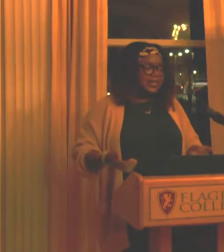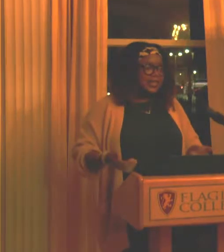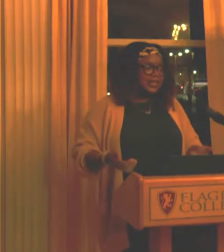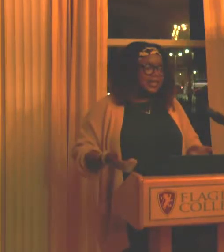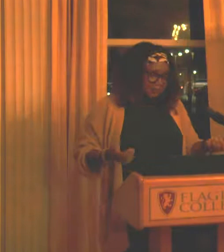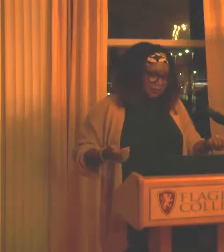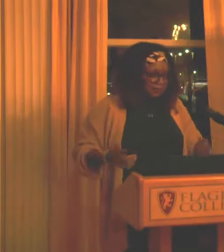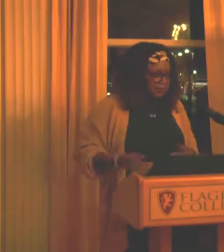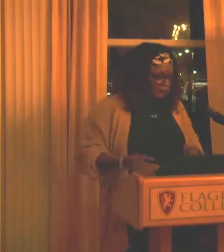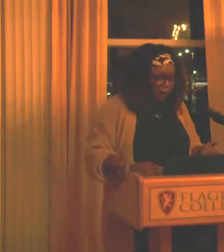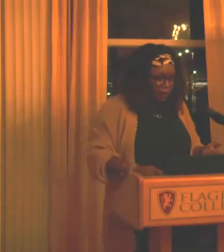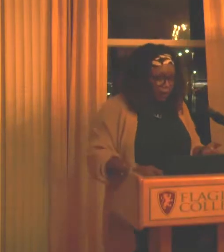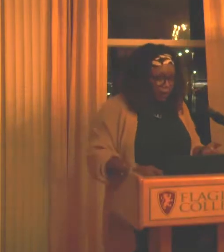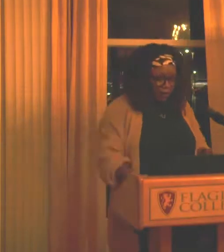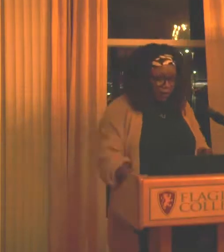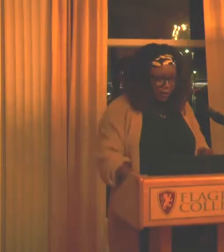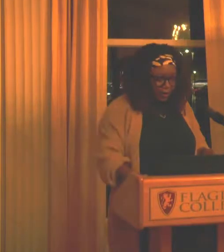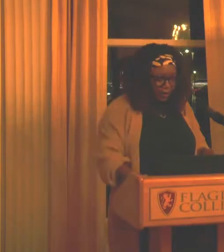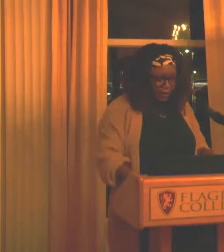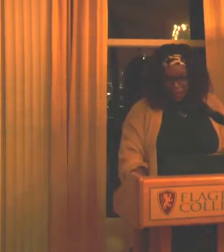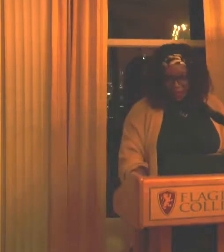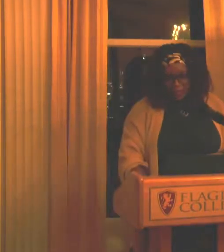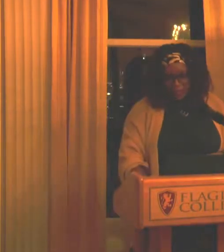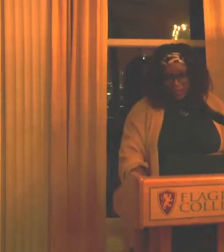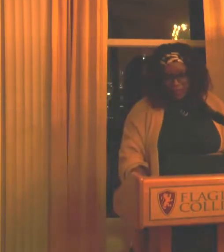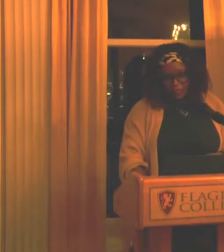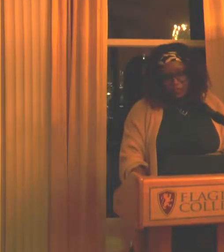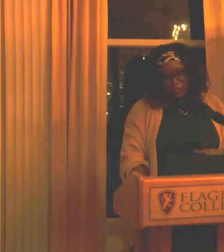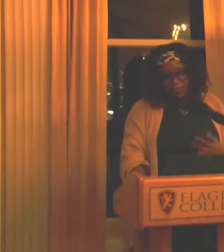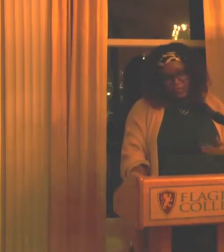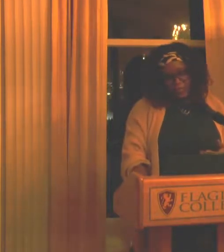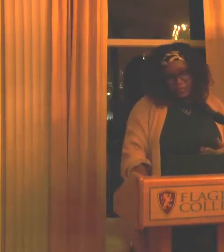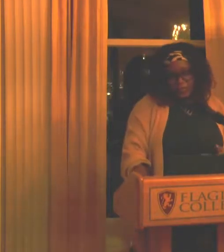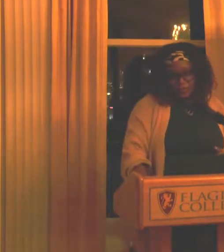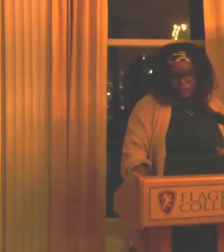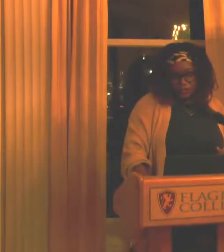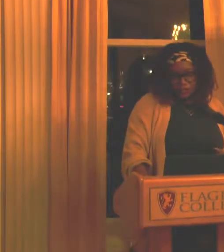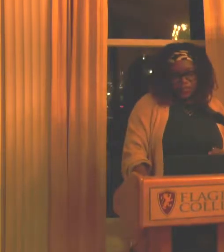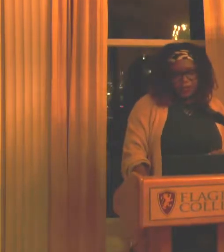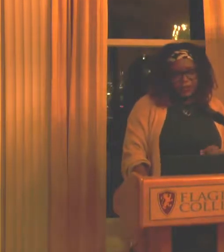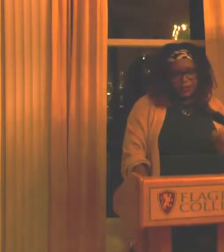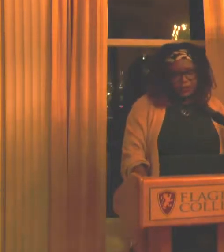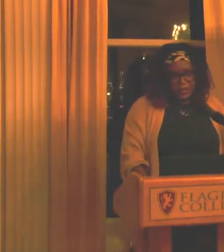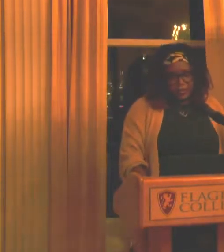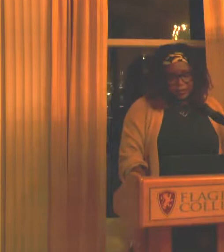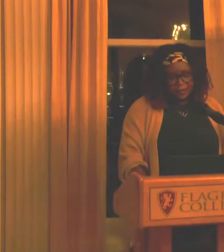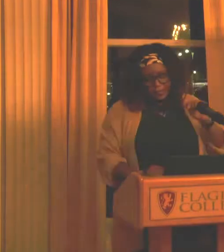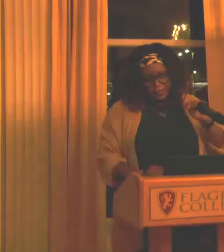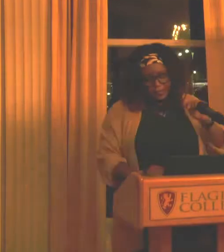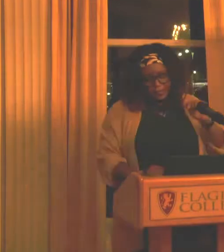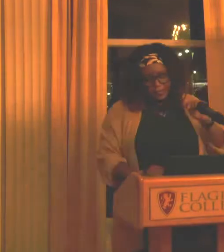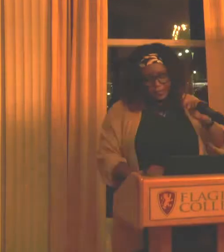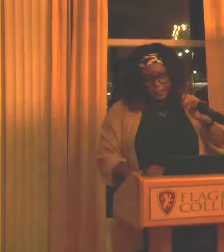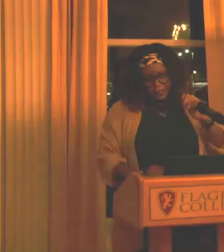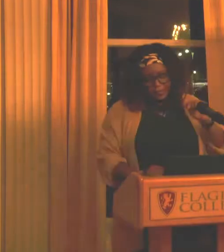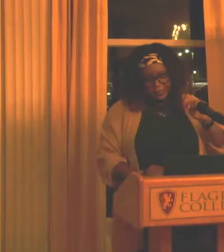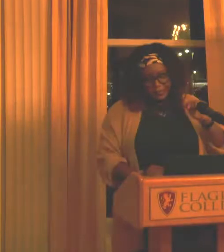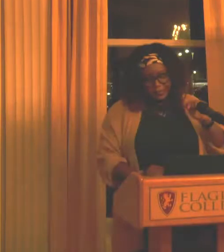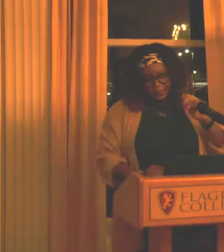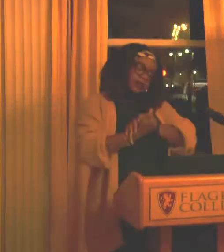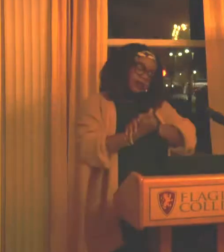Sometimes kids cry. So the show, again, featured, this show had five of little girls.